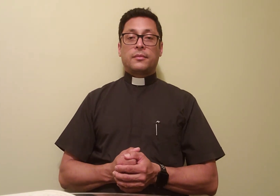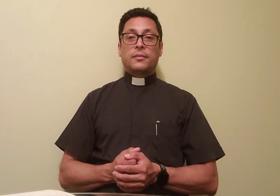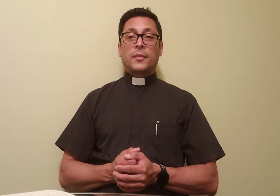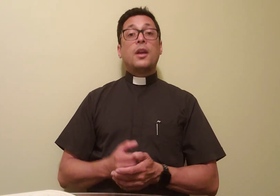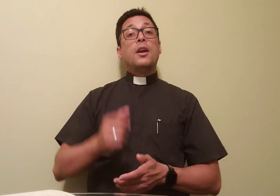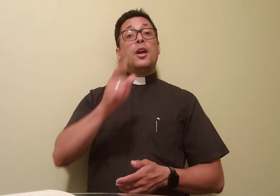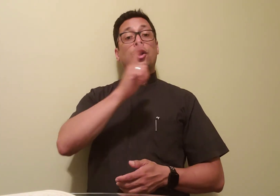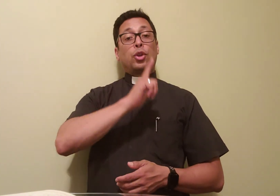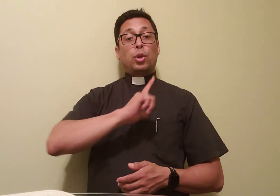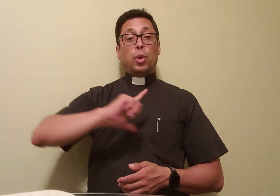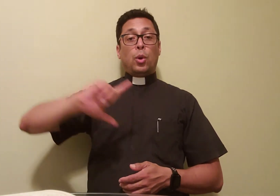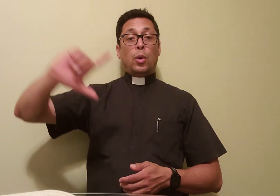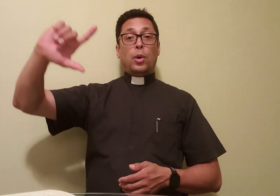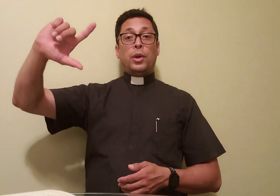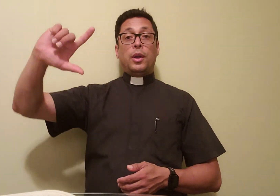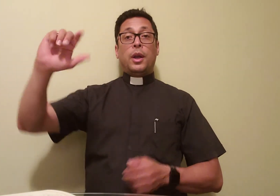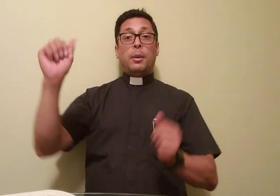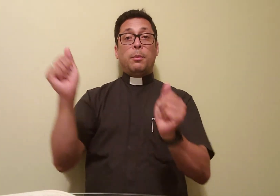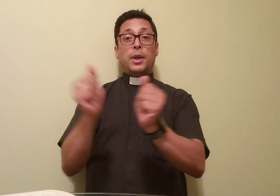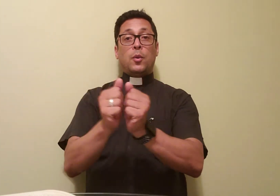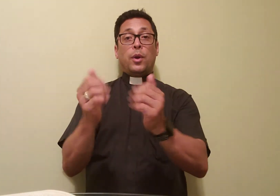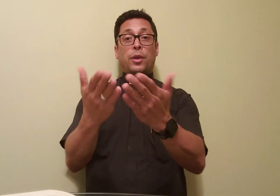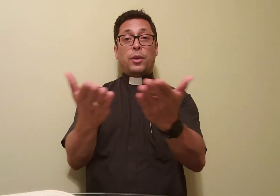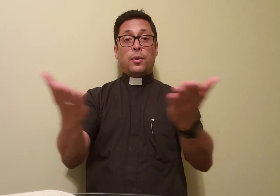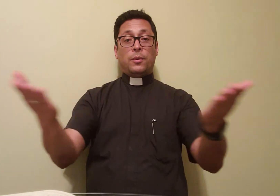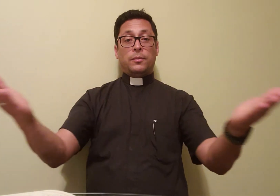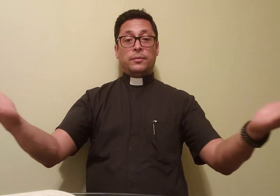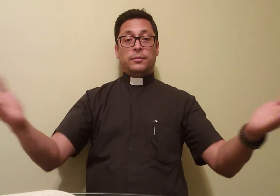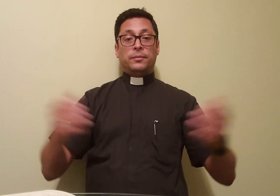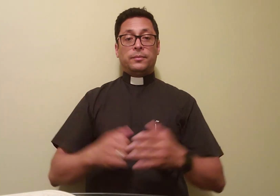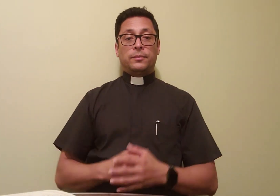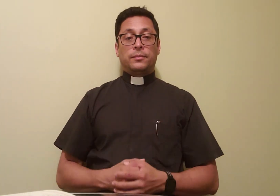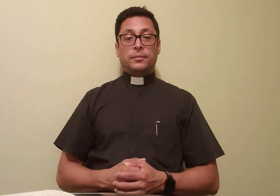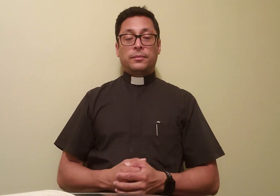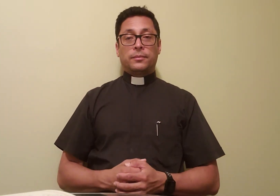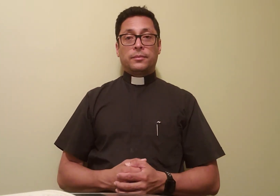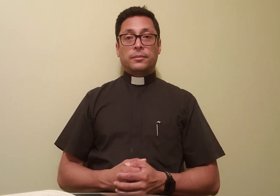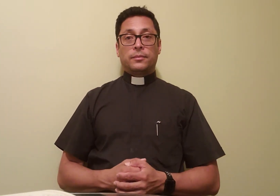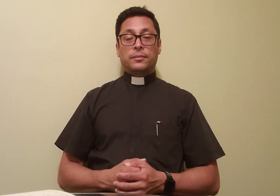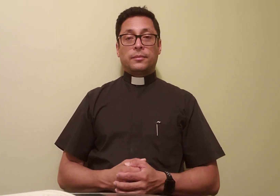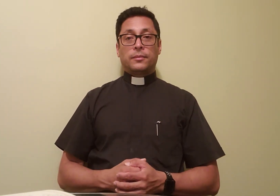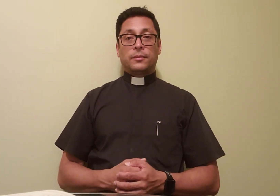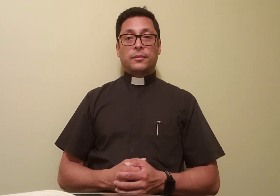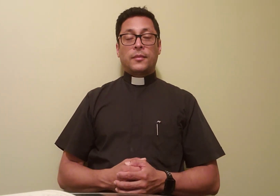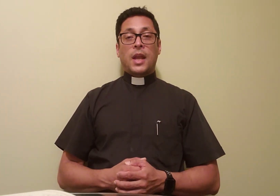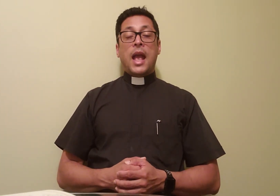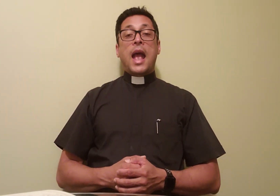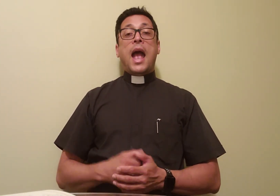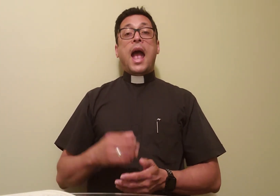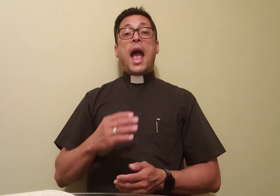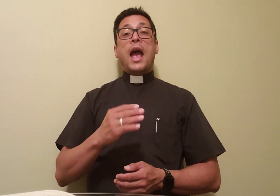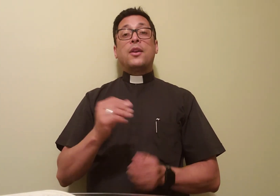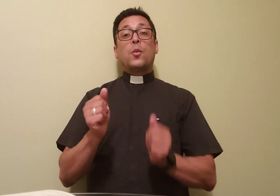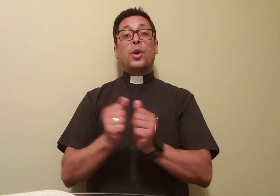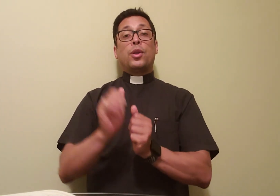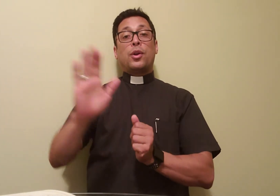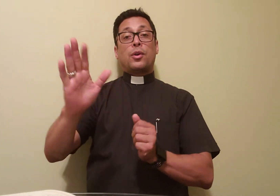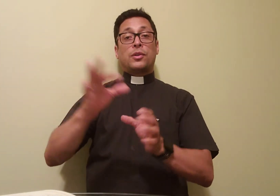The Lord be with you, and with your